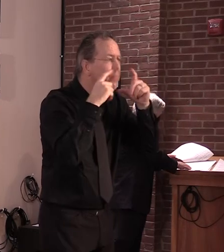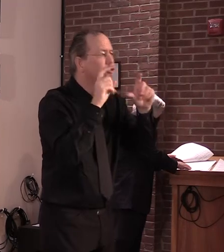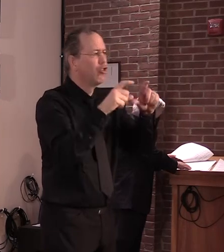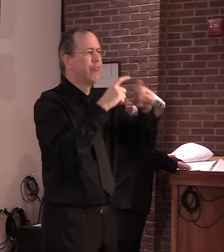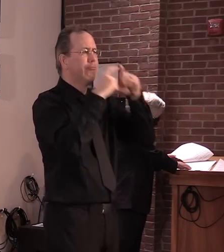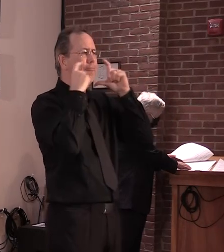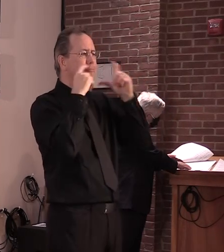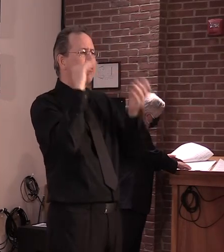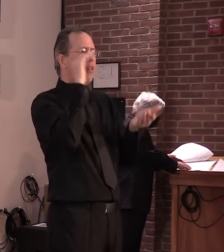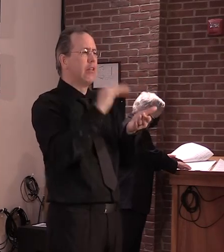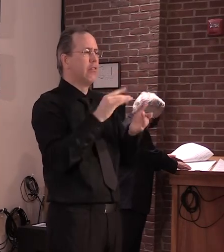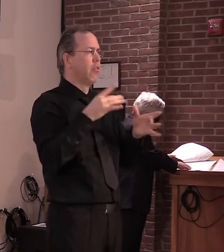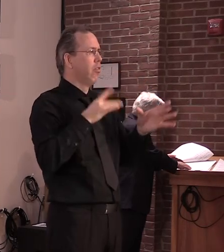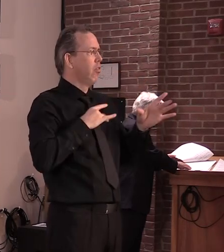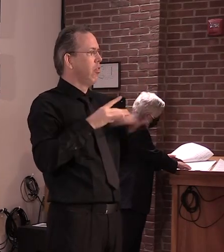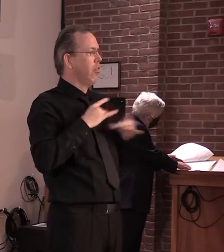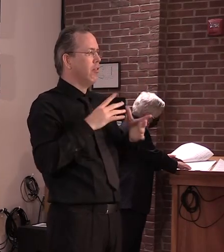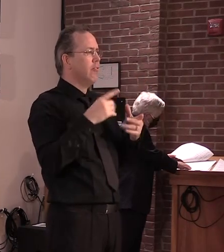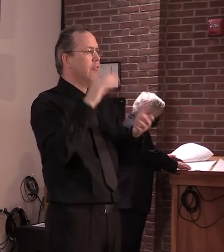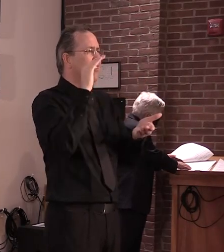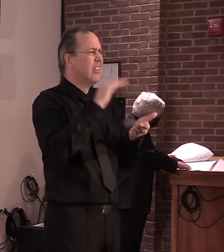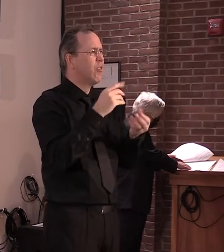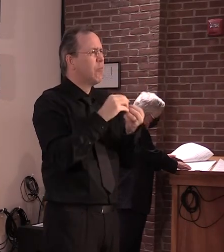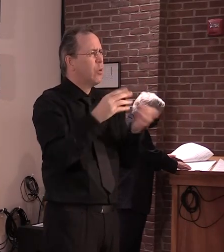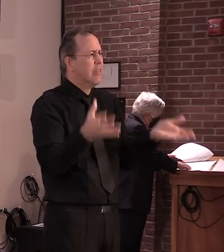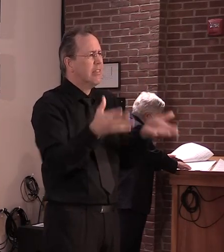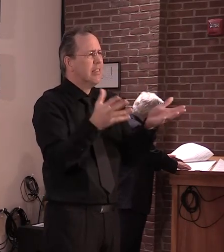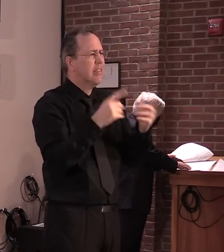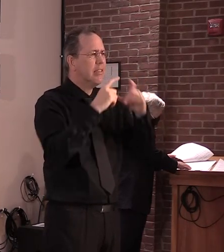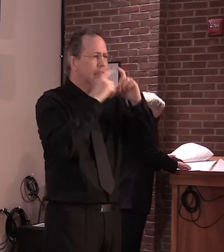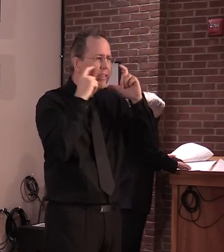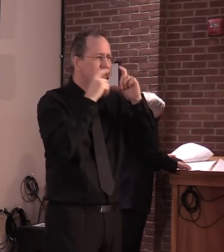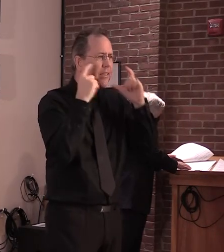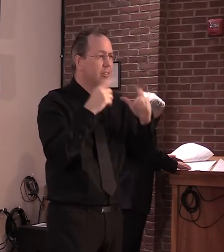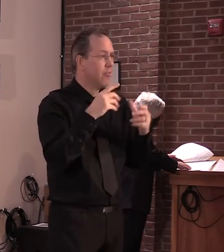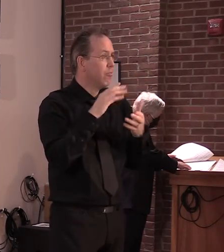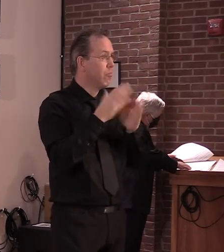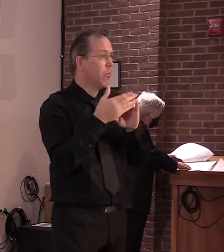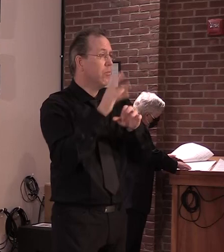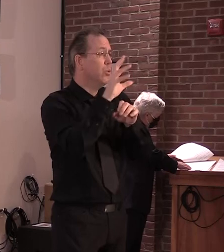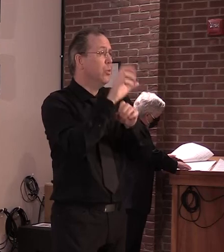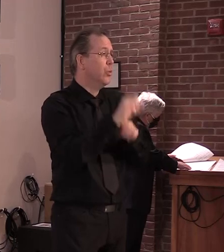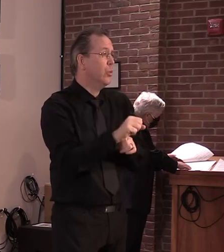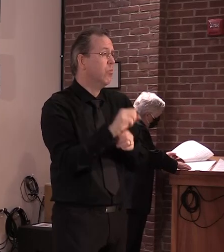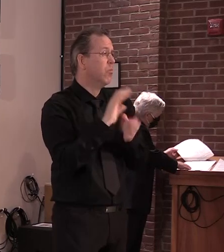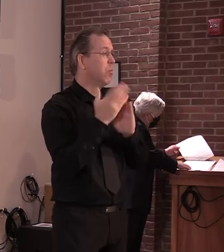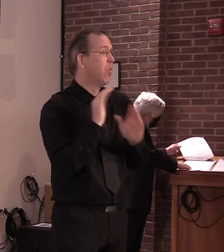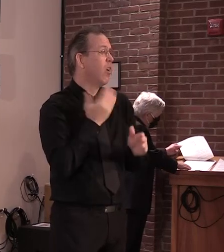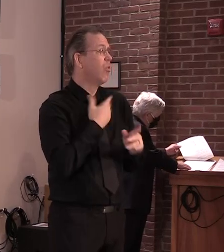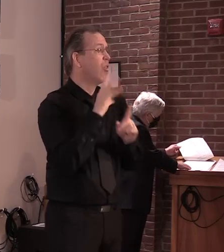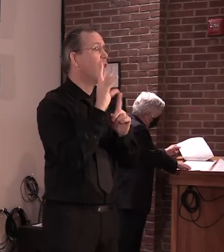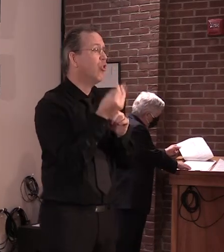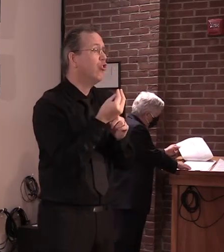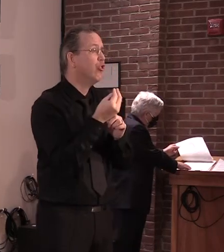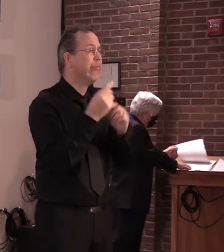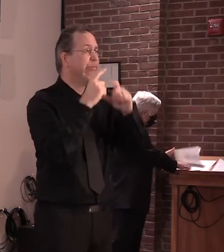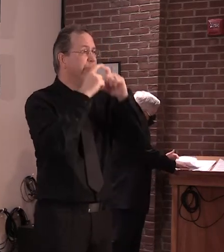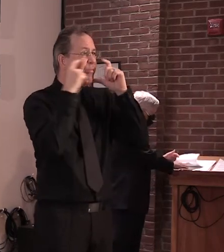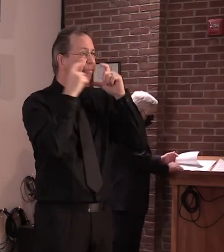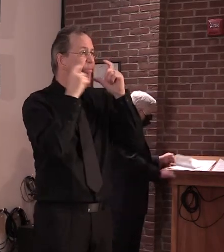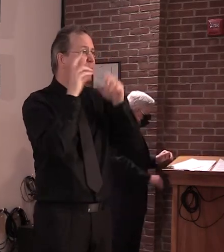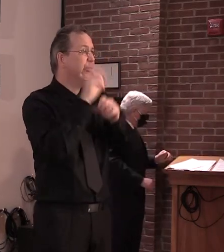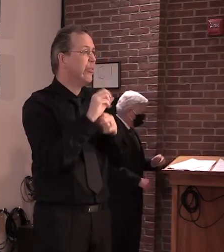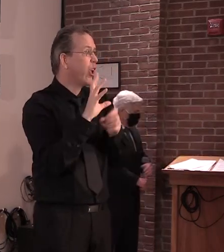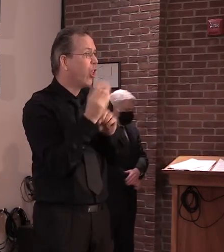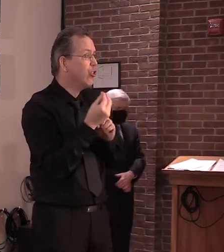again, it's difficult. Culture change is difficult. But I'm seeing more masks today than I saw a month ago. And